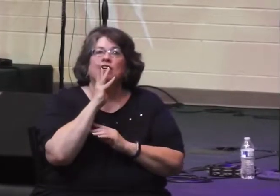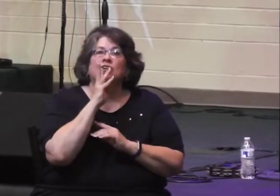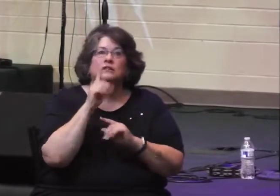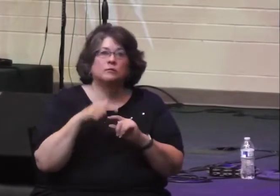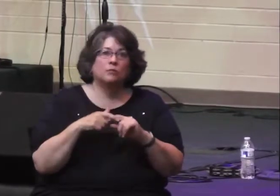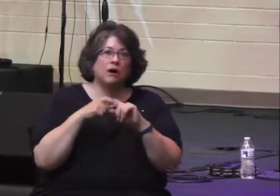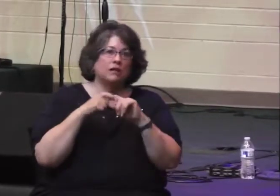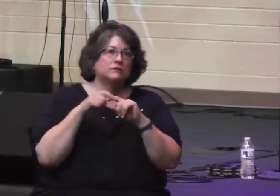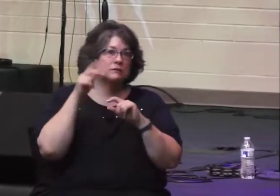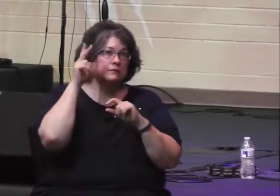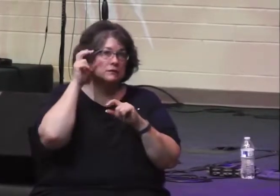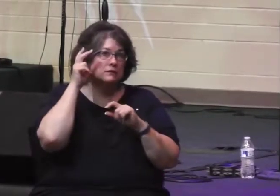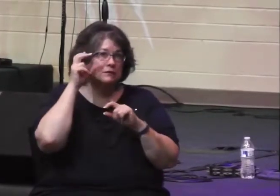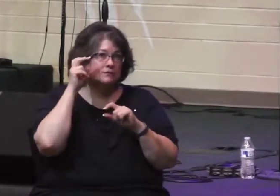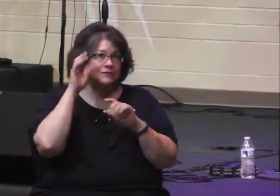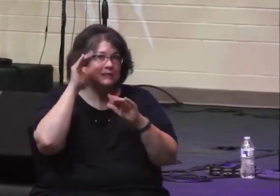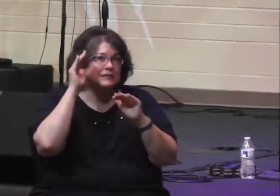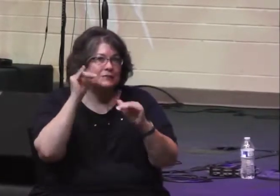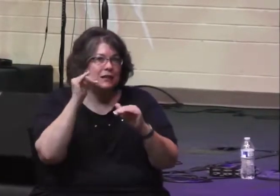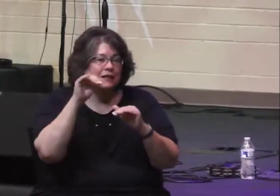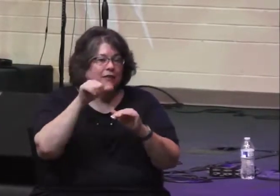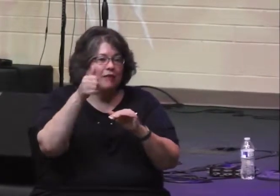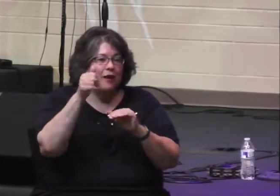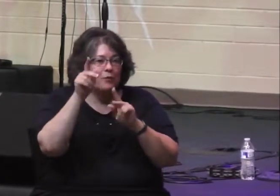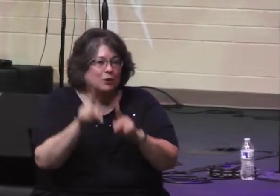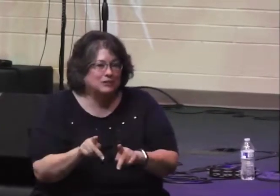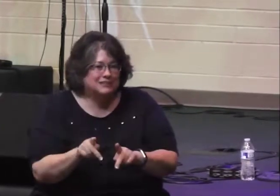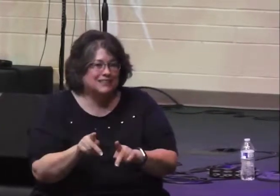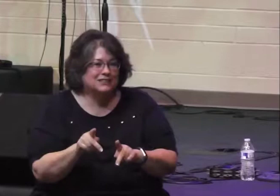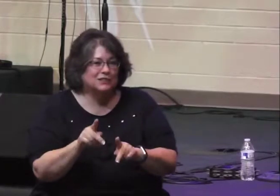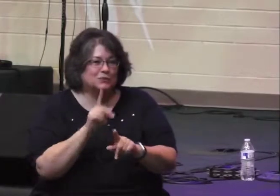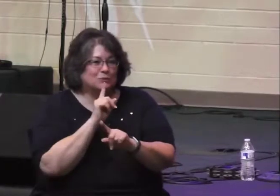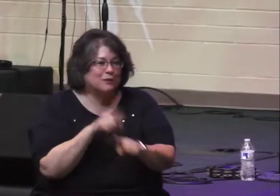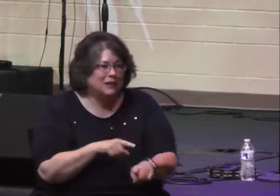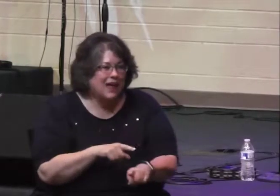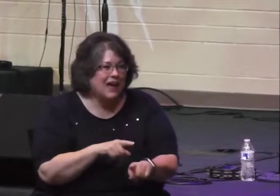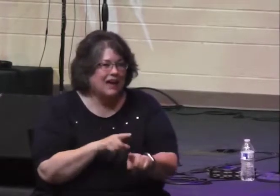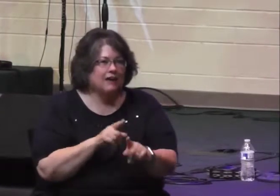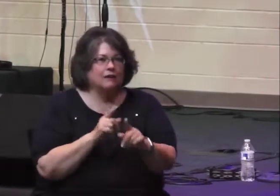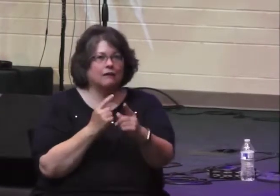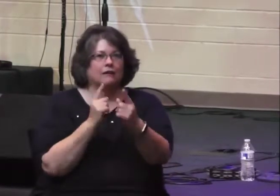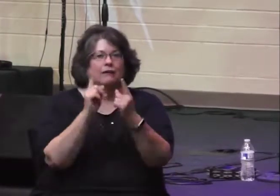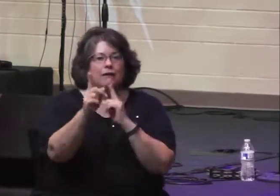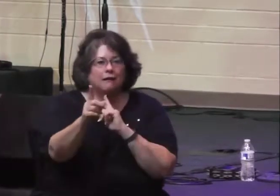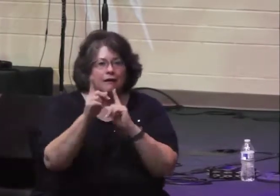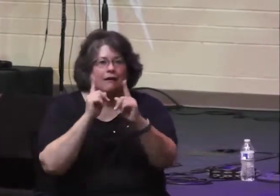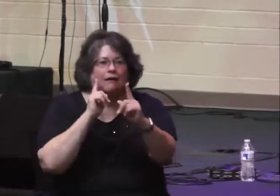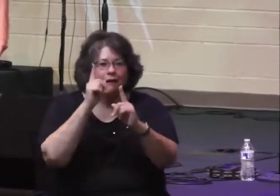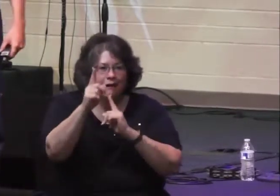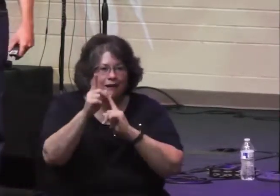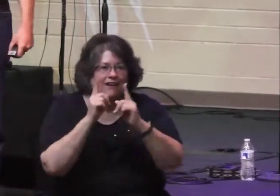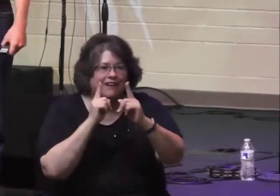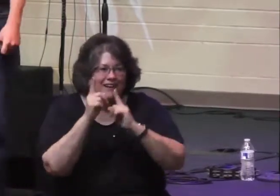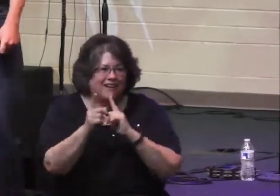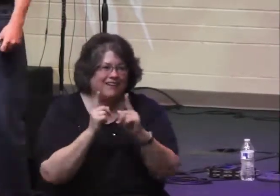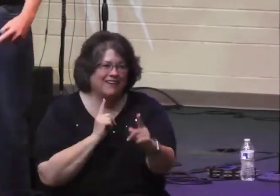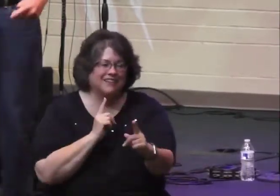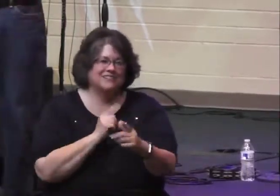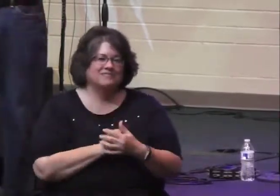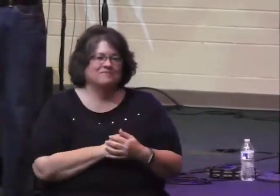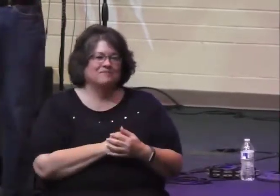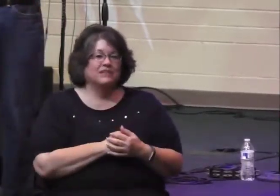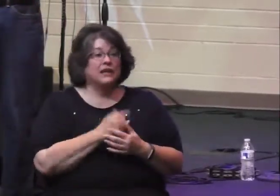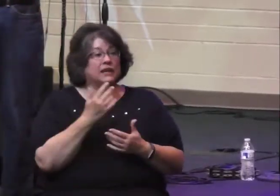to listen, expecting the other party to respond. In this case, it's God. This is what they're doing. Now,